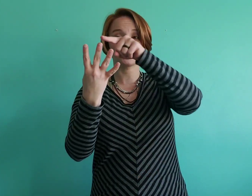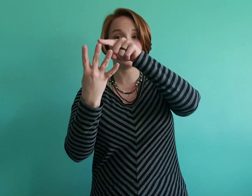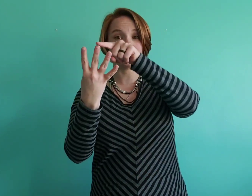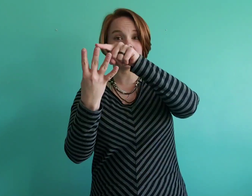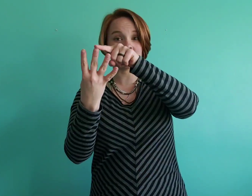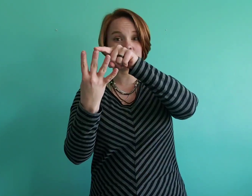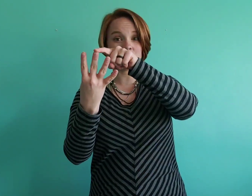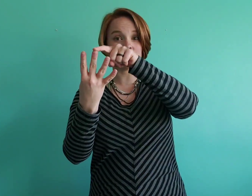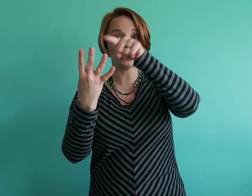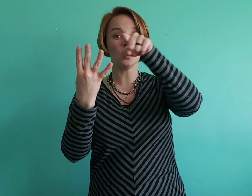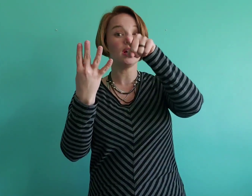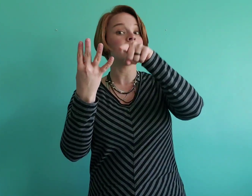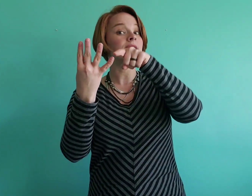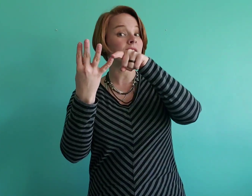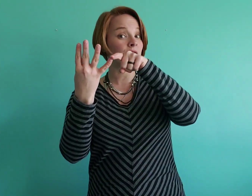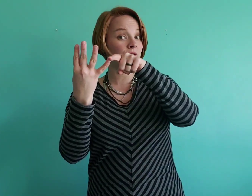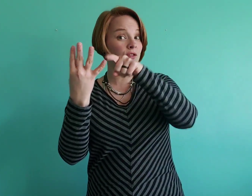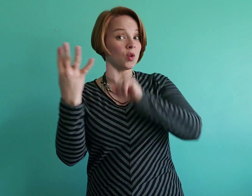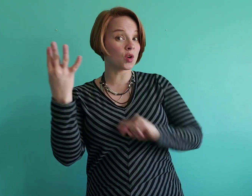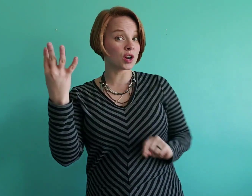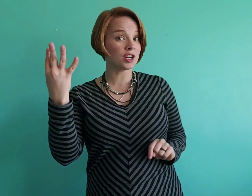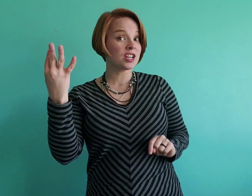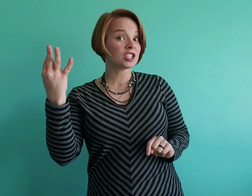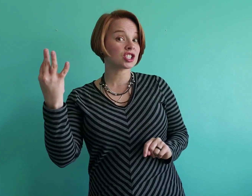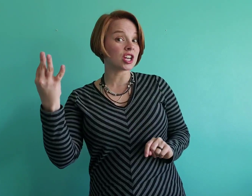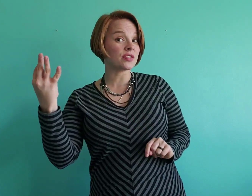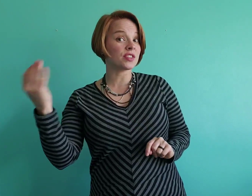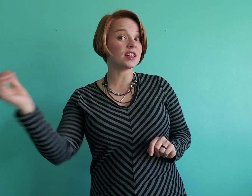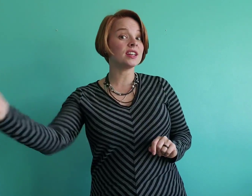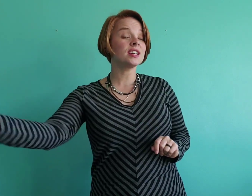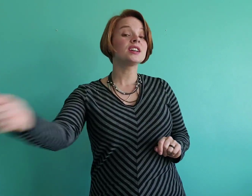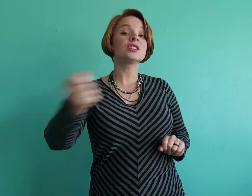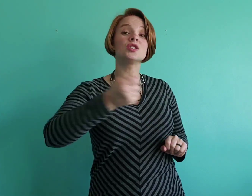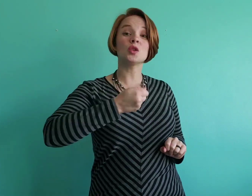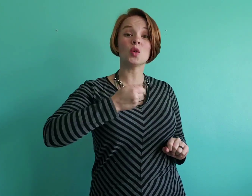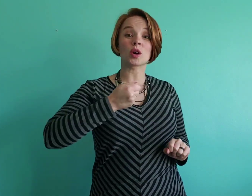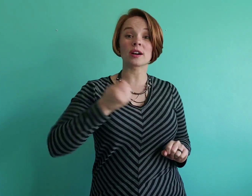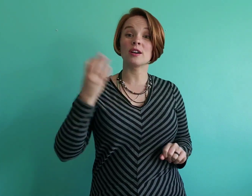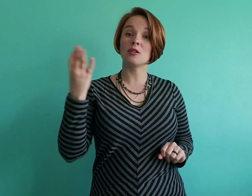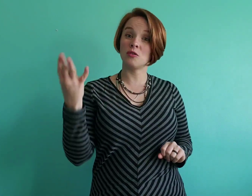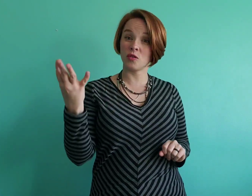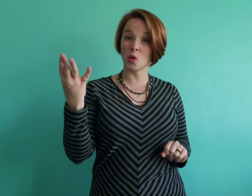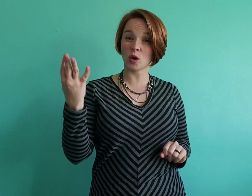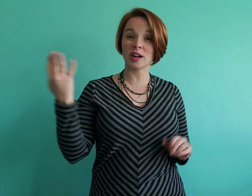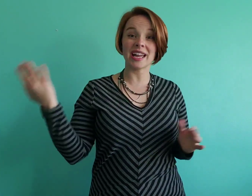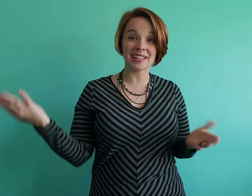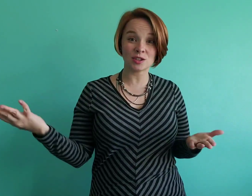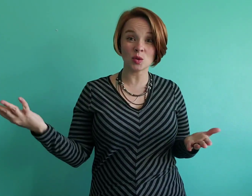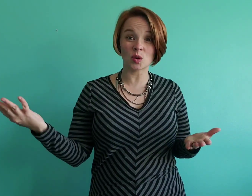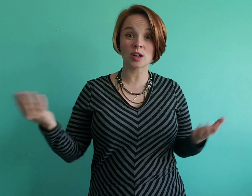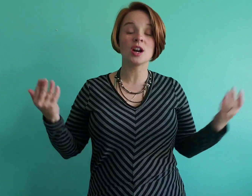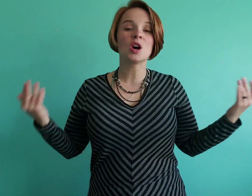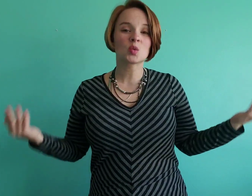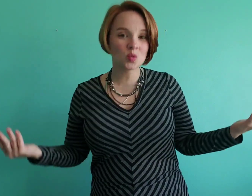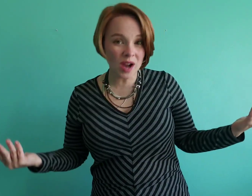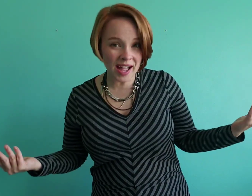so we've got two, now four, shut the door. Four and door rhyme.